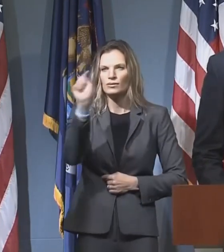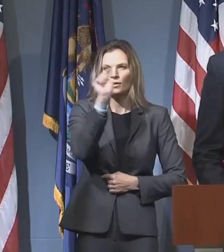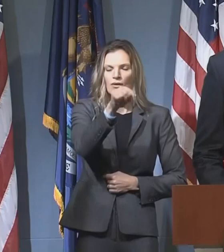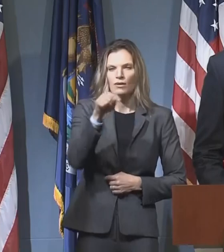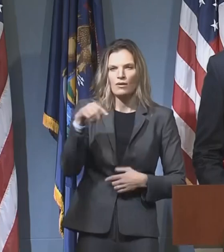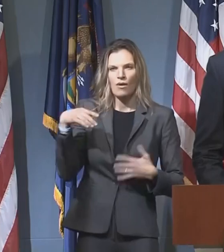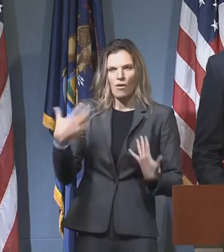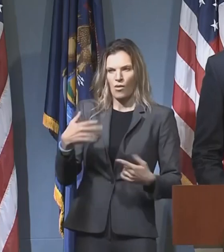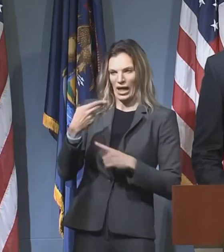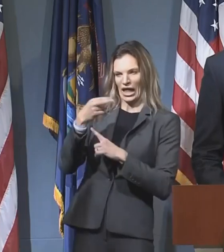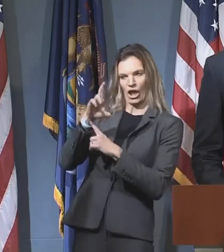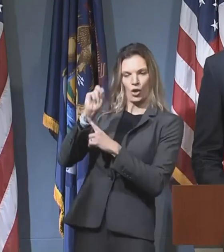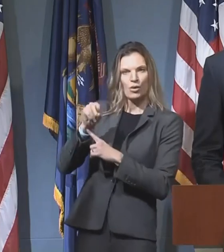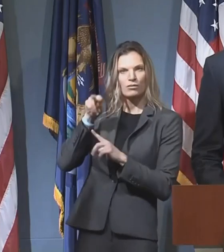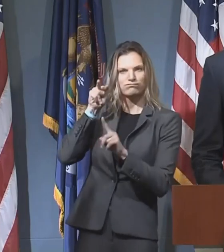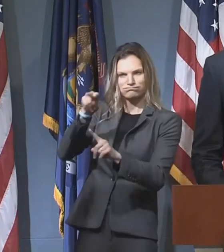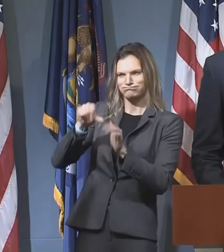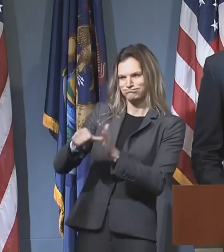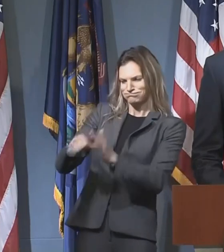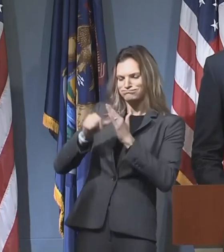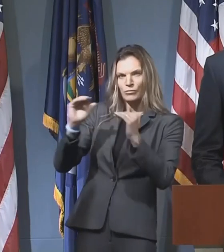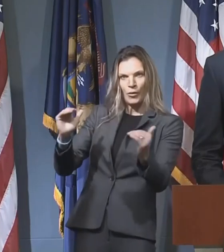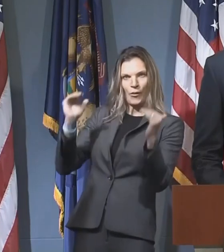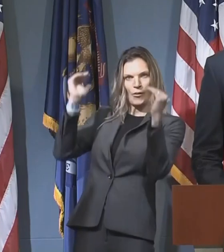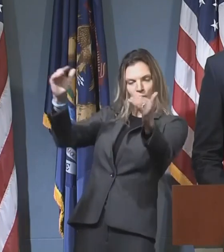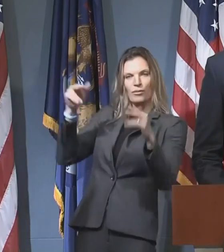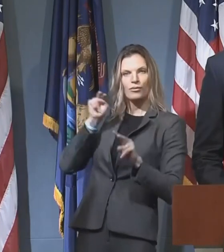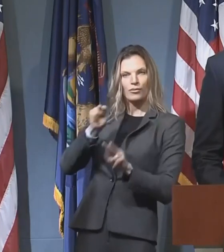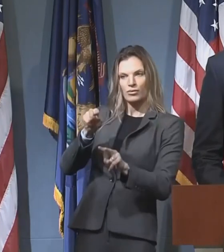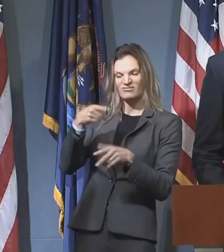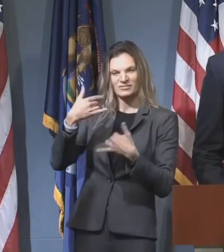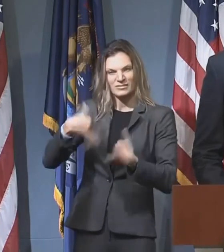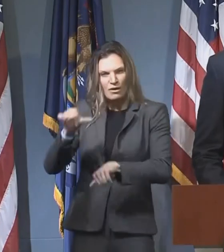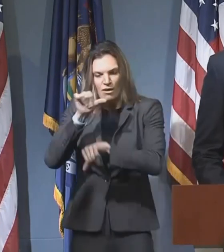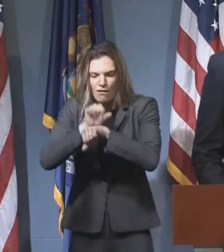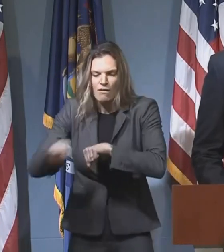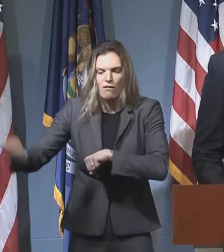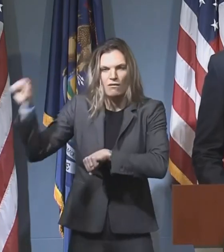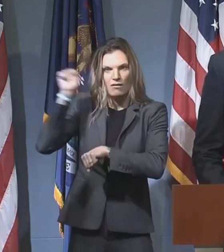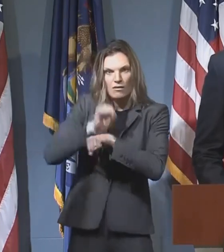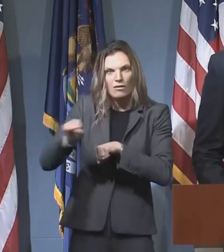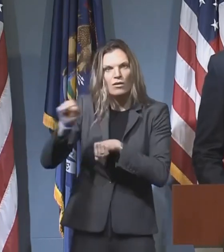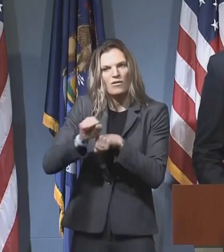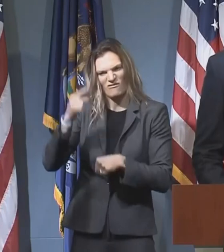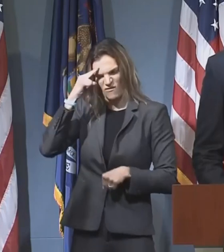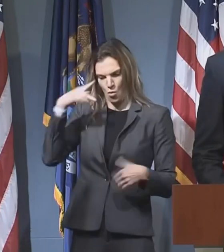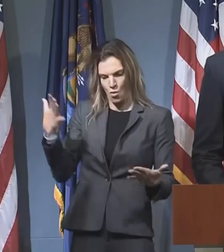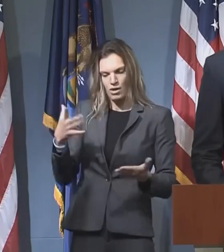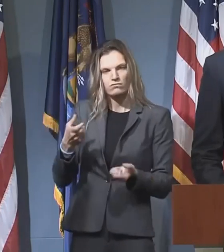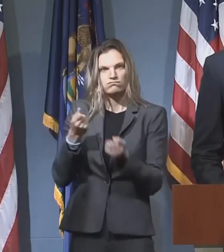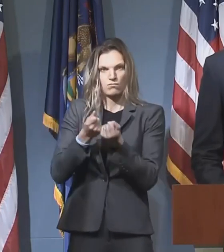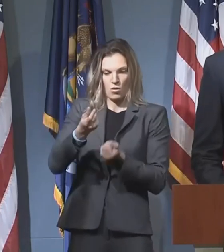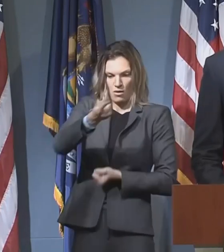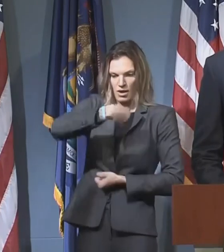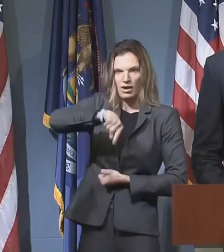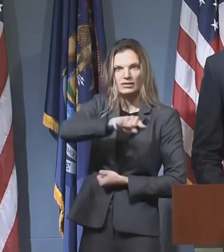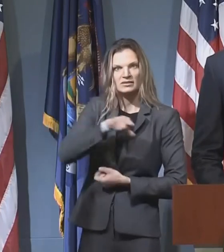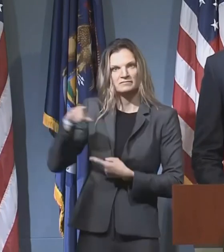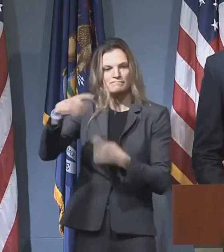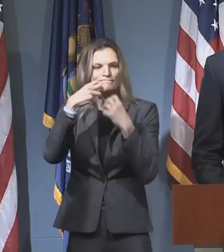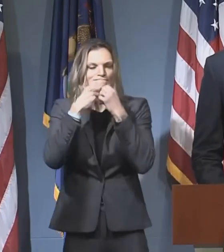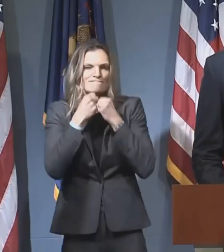heroes that we actually have in our communities, oftentimes working day in and day out to make our lives easier and safer.